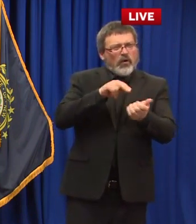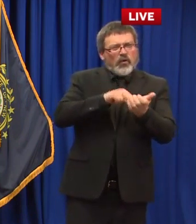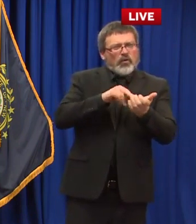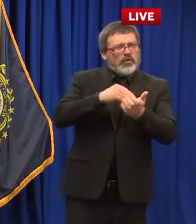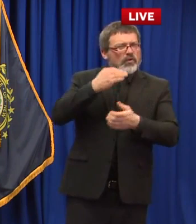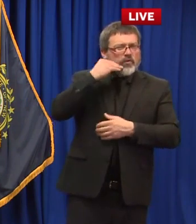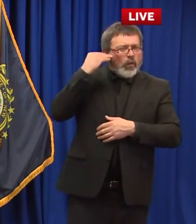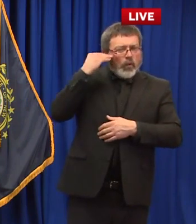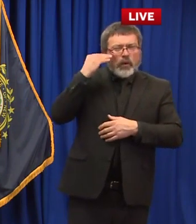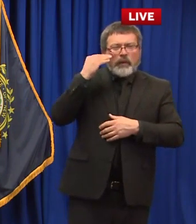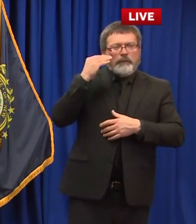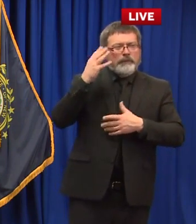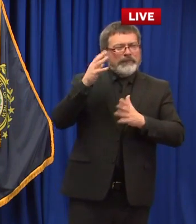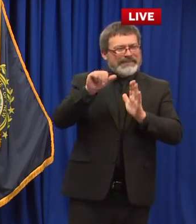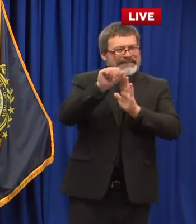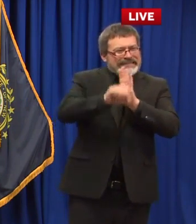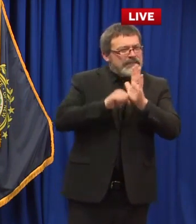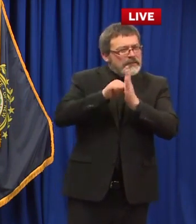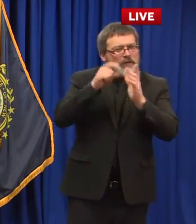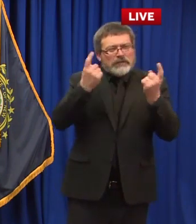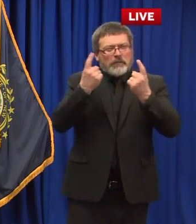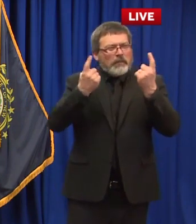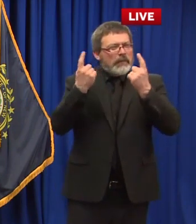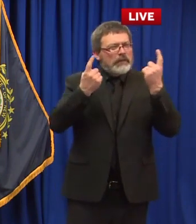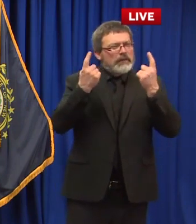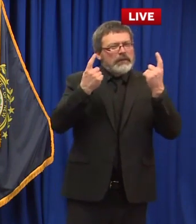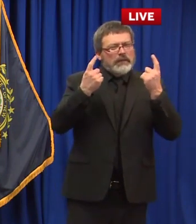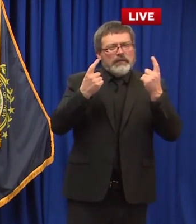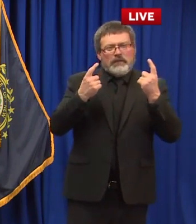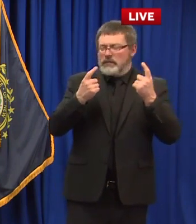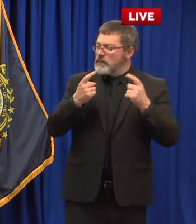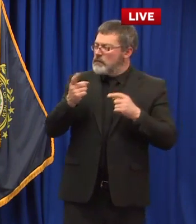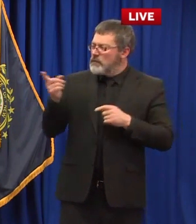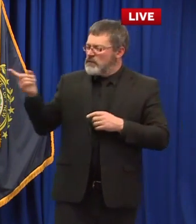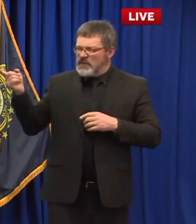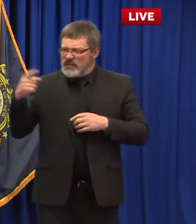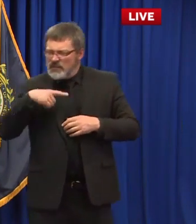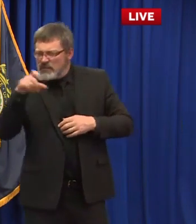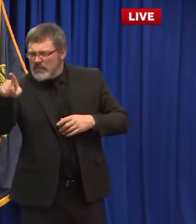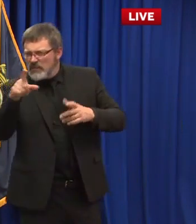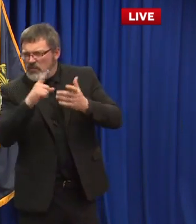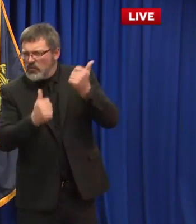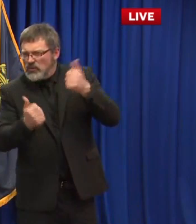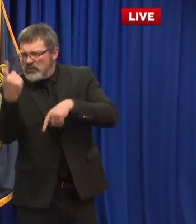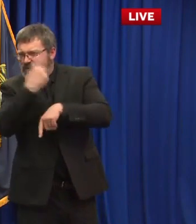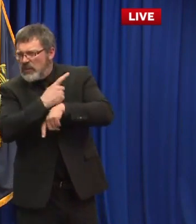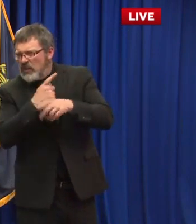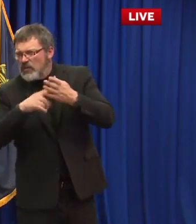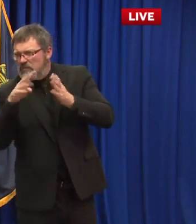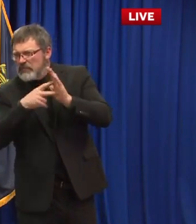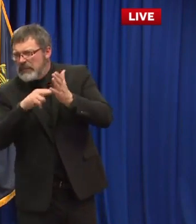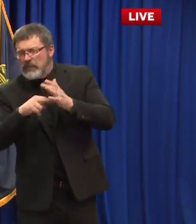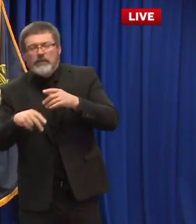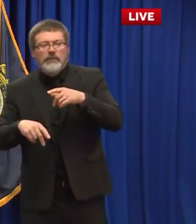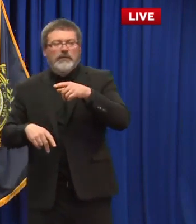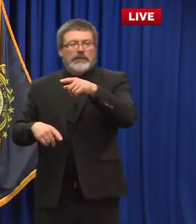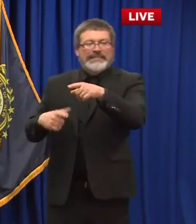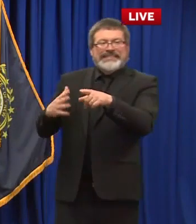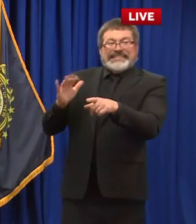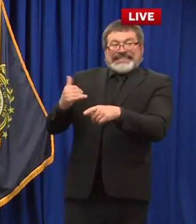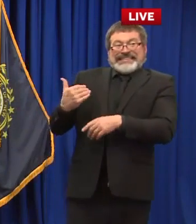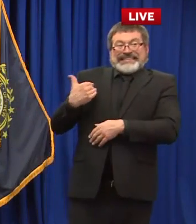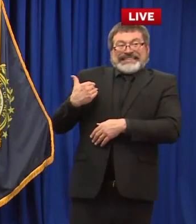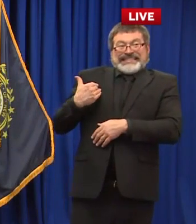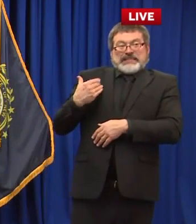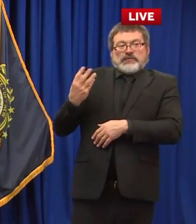is that why that i don't know i don't know what exactly what day you're talking about oh so the third yes 2800 we're at for for testing numbers